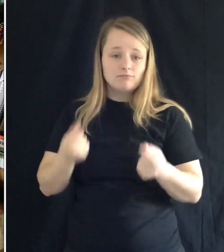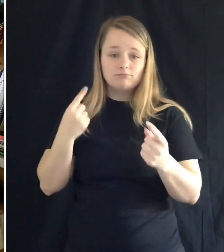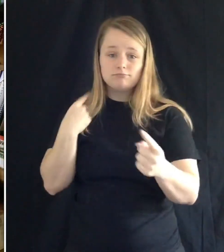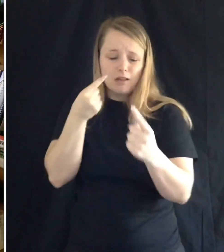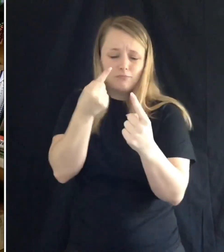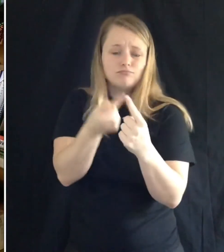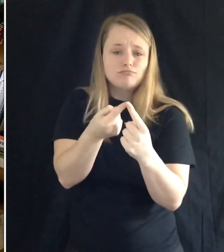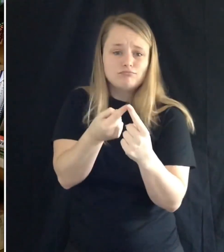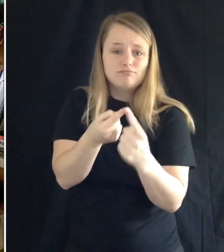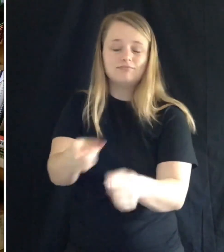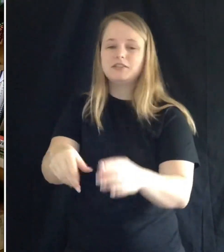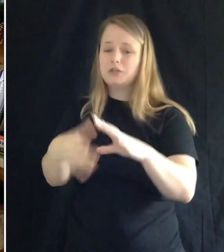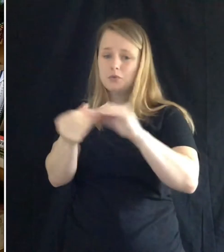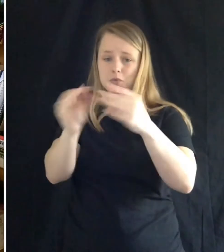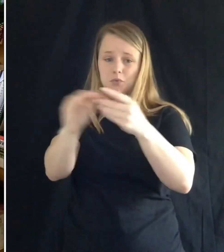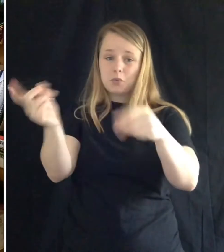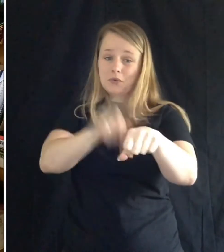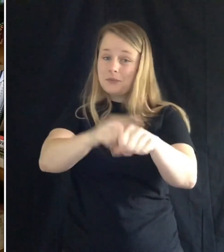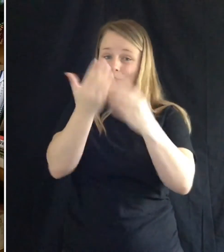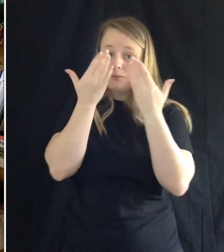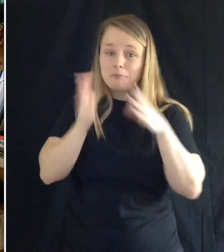time was over.